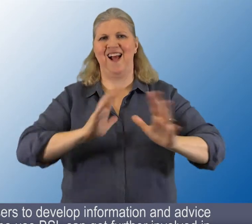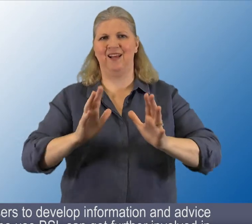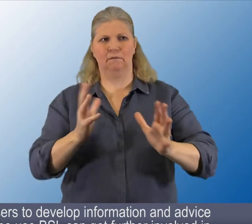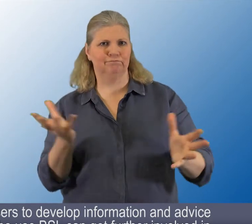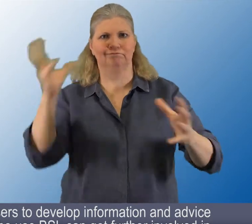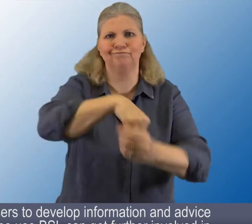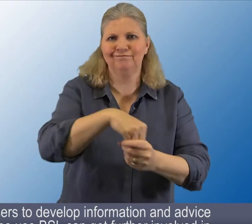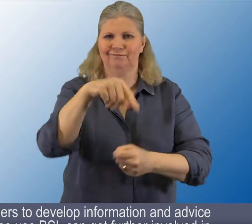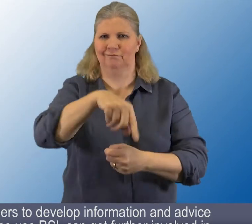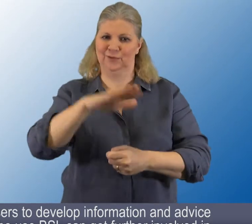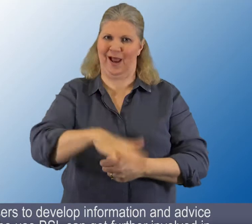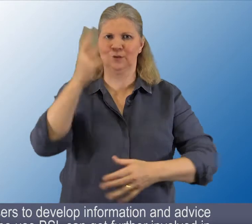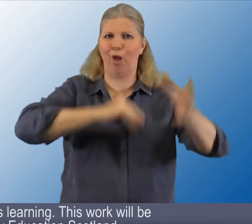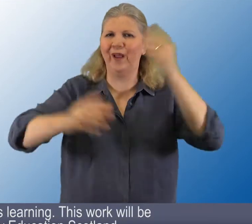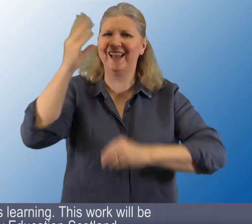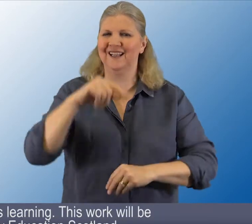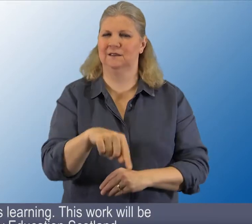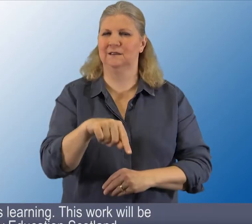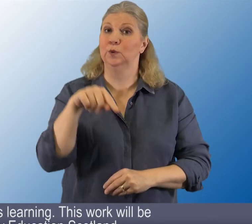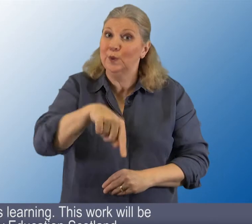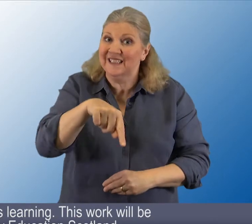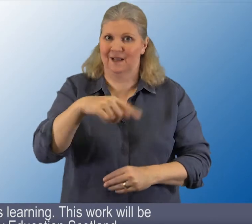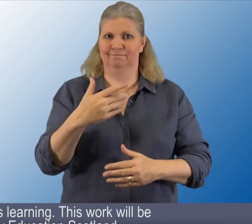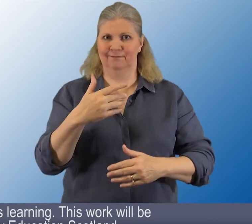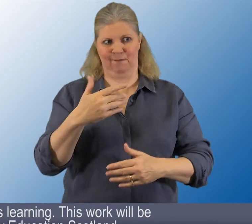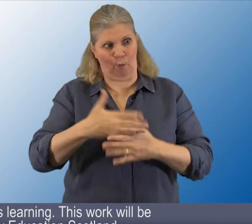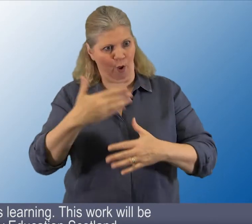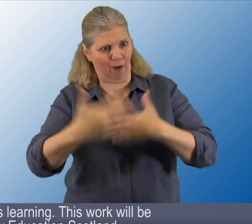in their child's learning. 15. work will be led by Education Scotland.